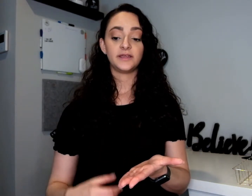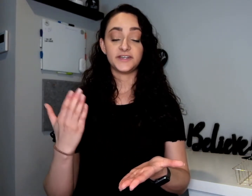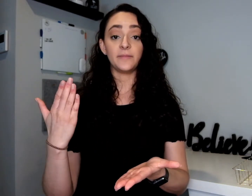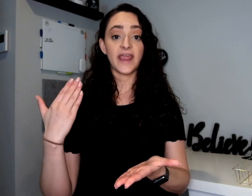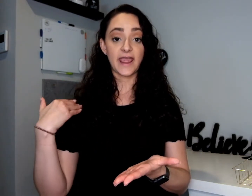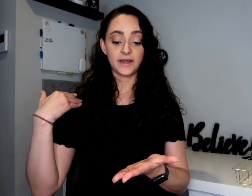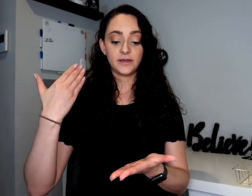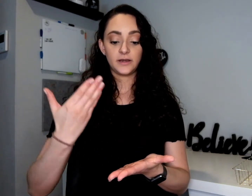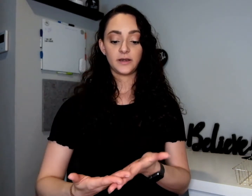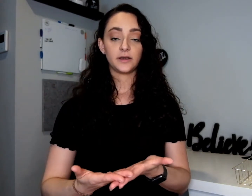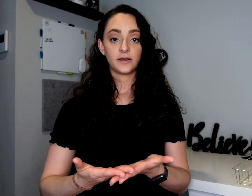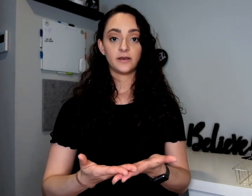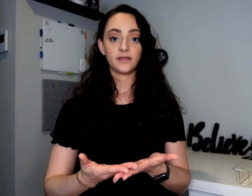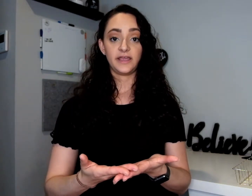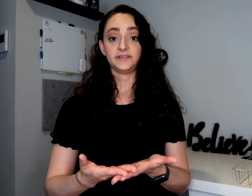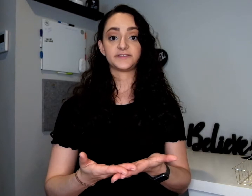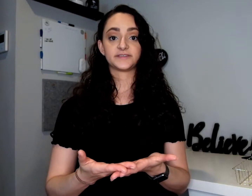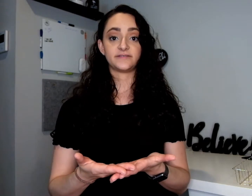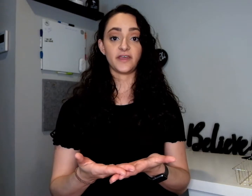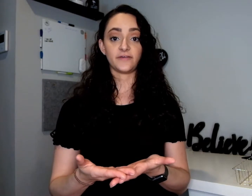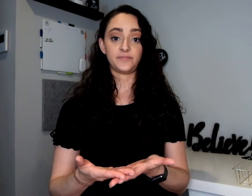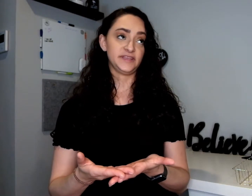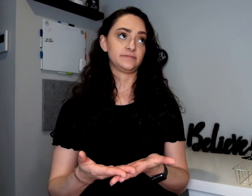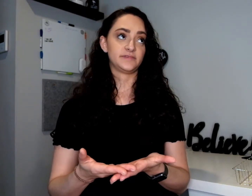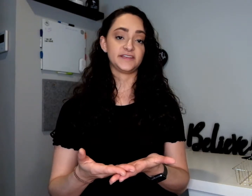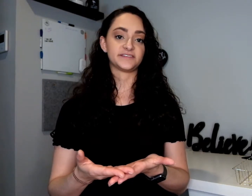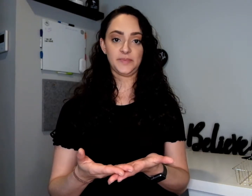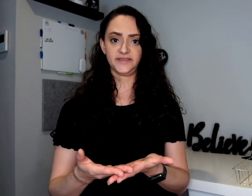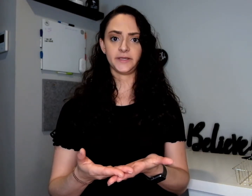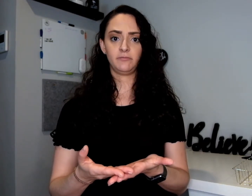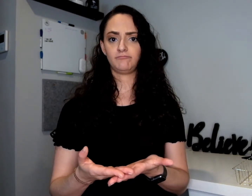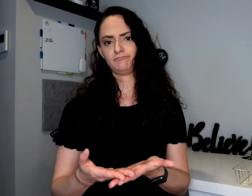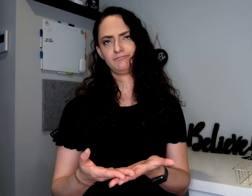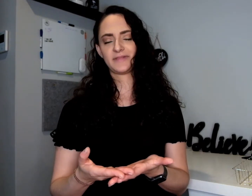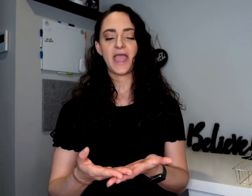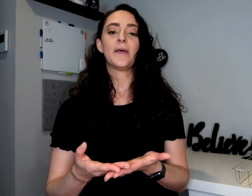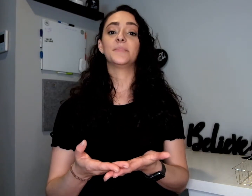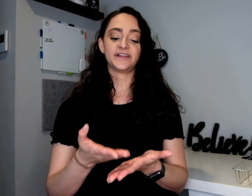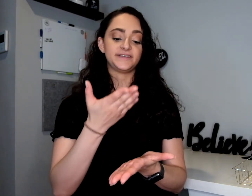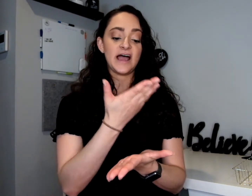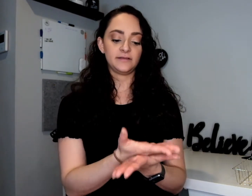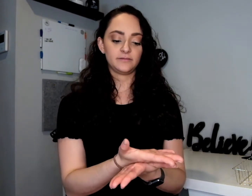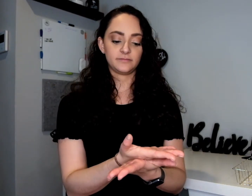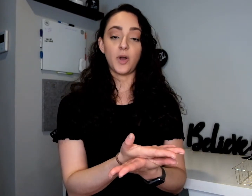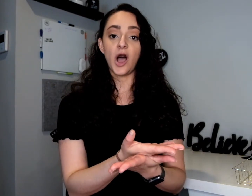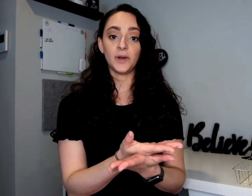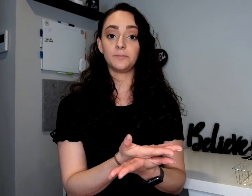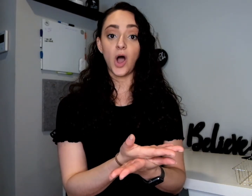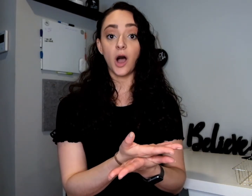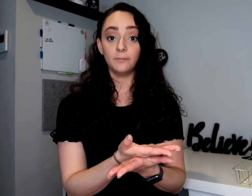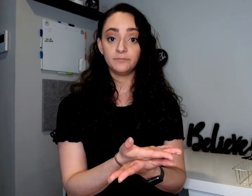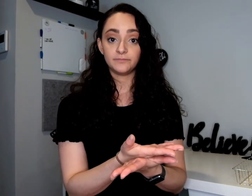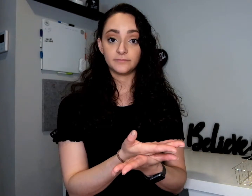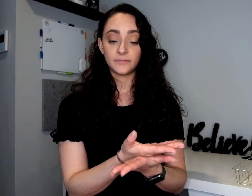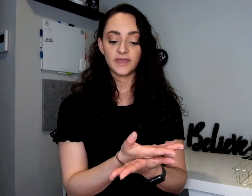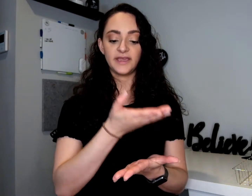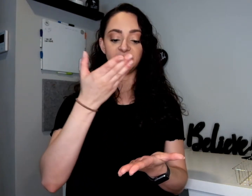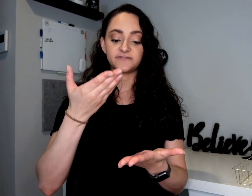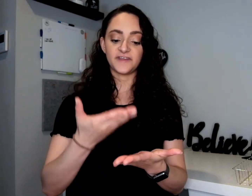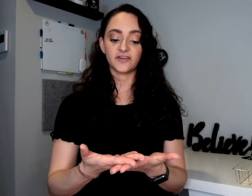Dominant hand hits the other, hits the pizza. But it's not palm on palm. It's fingers